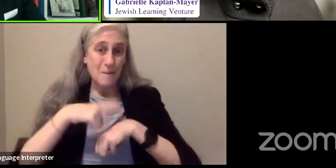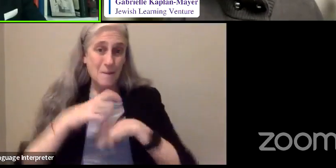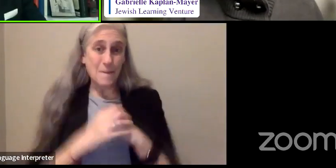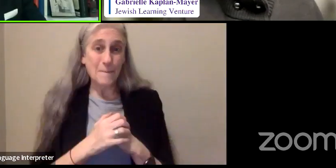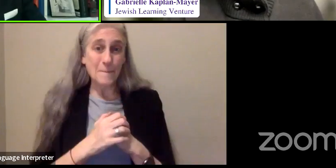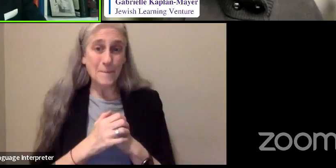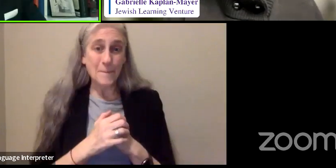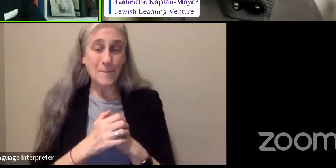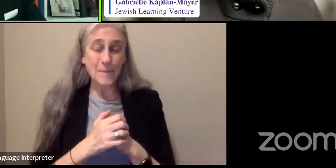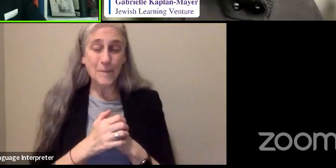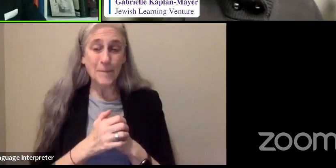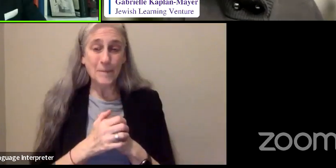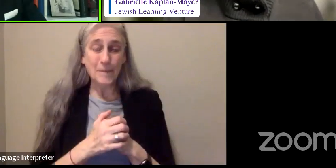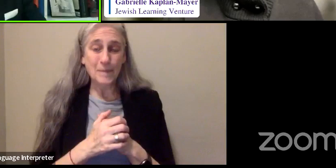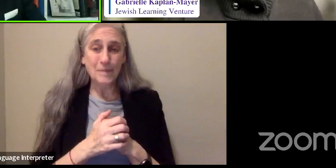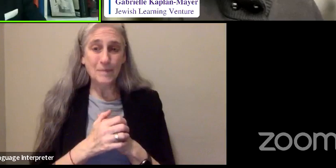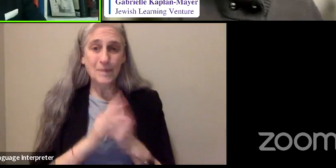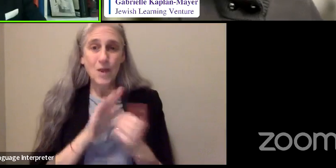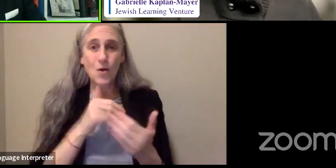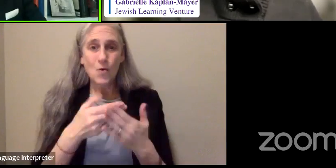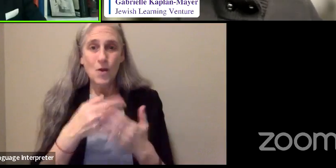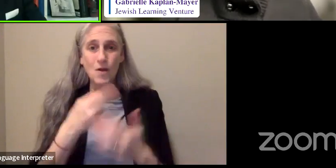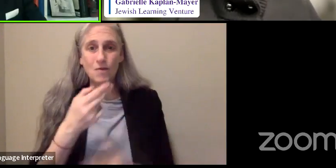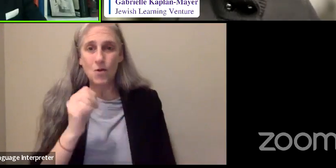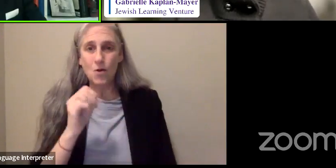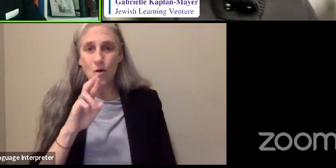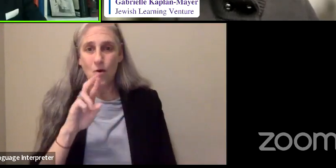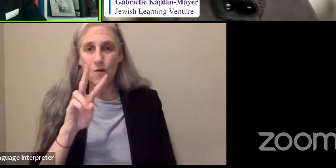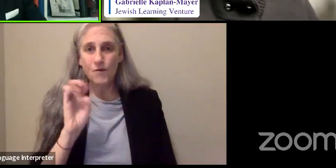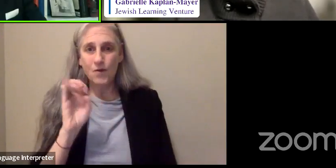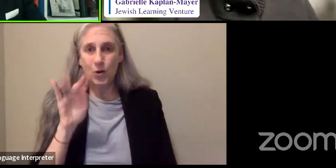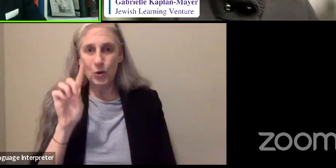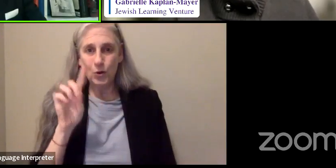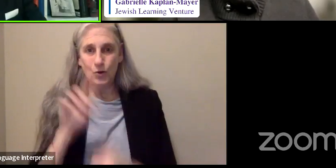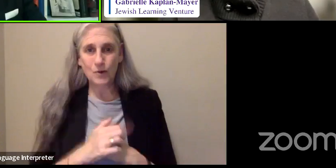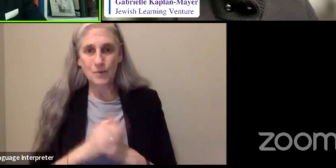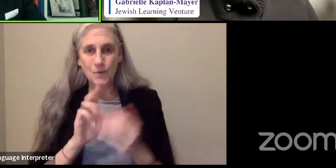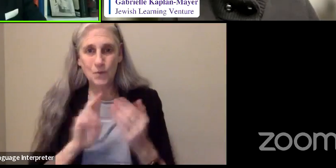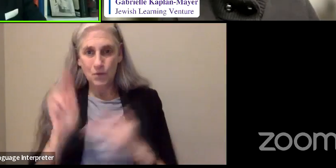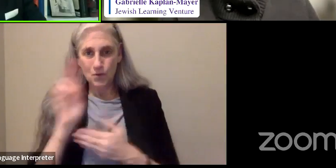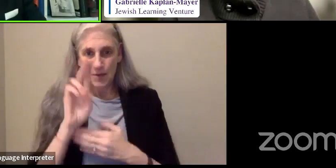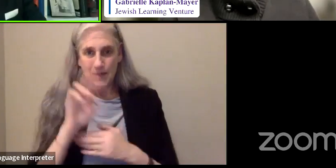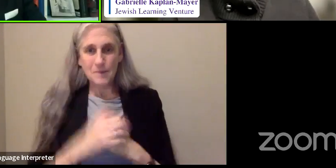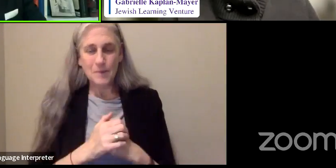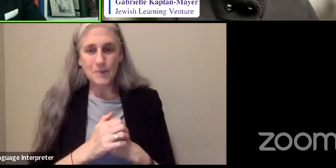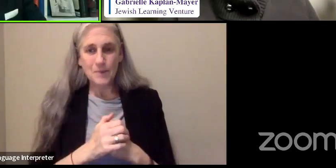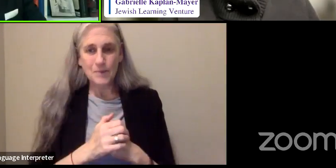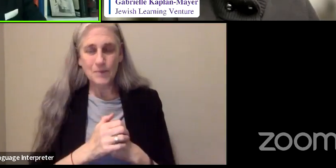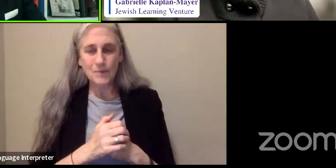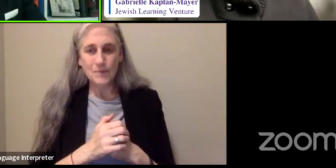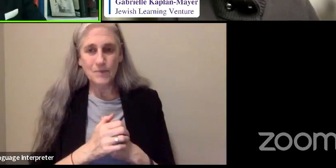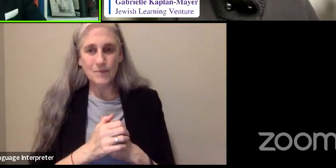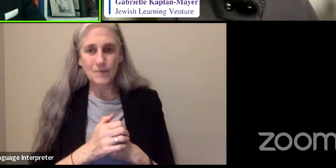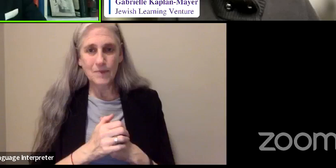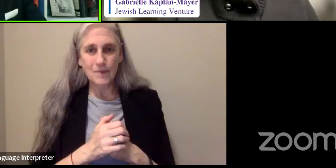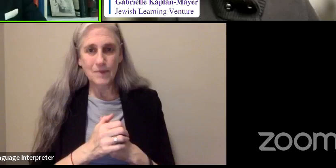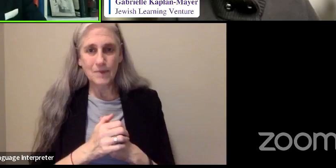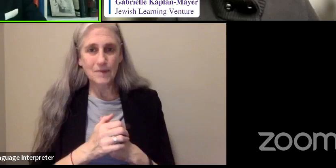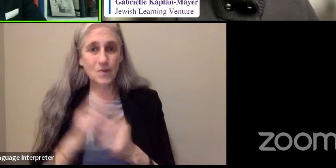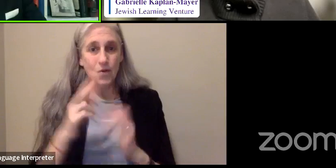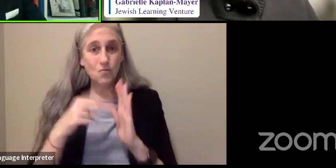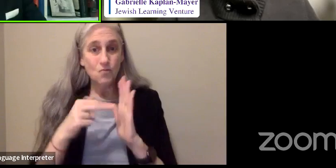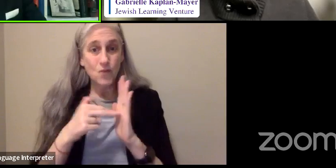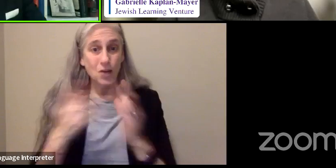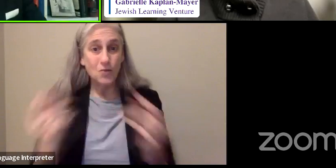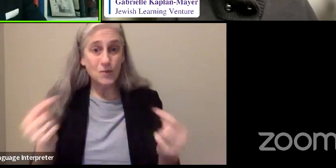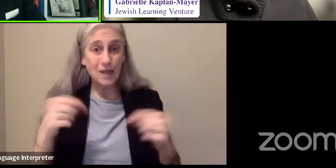And I got to Harvard, and some of these readers, as